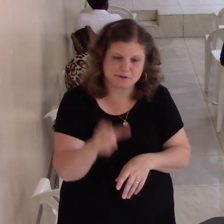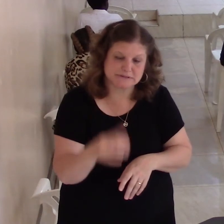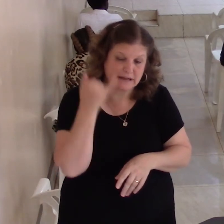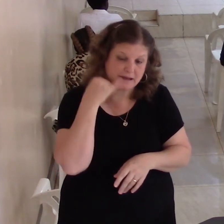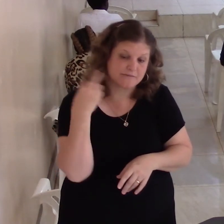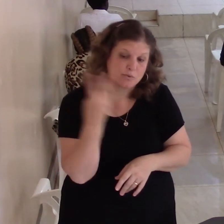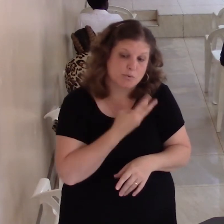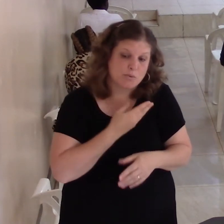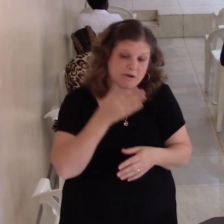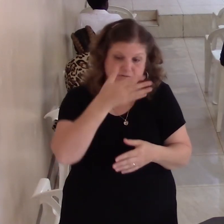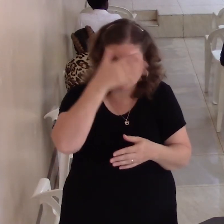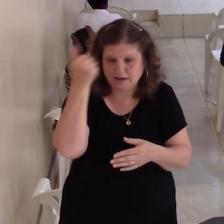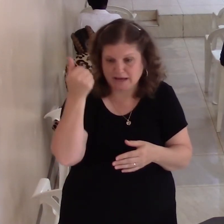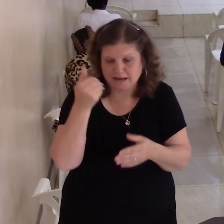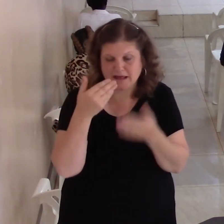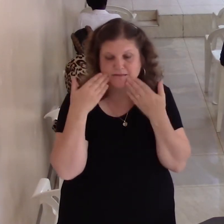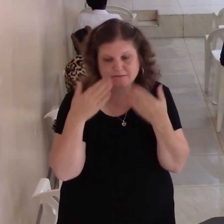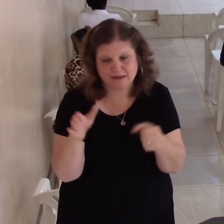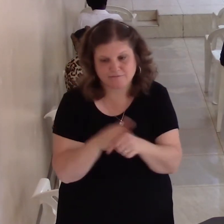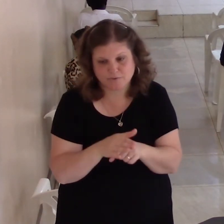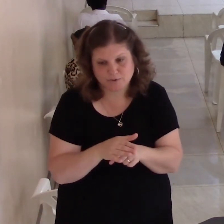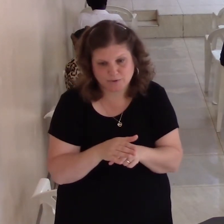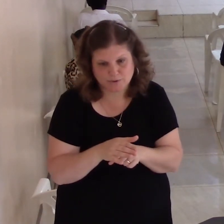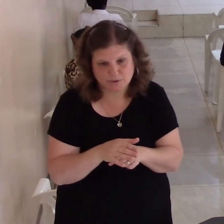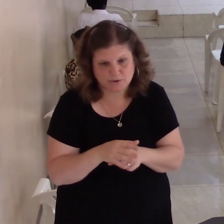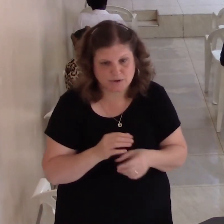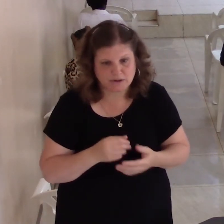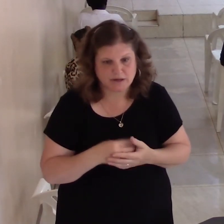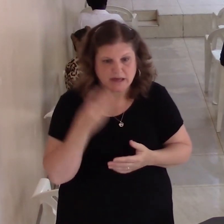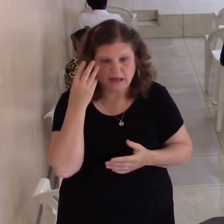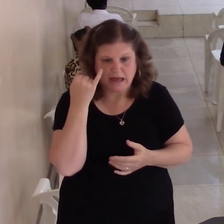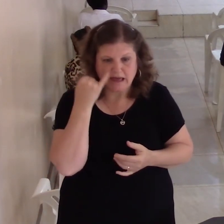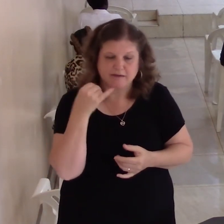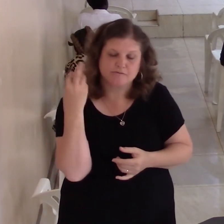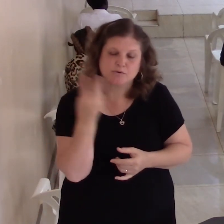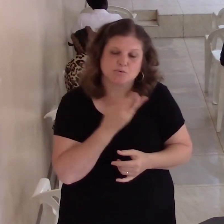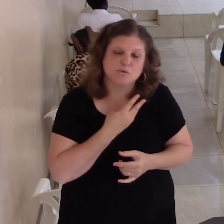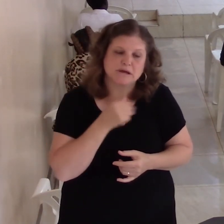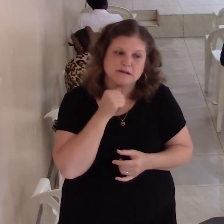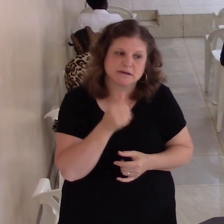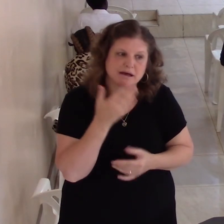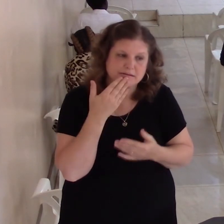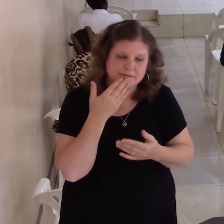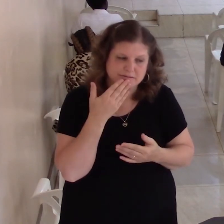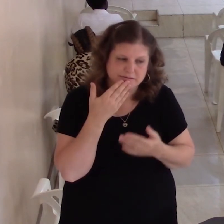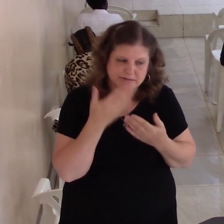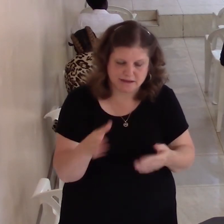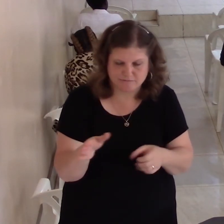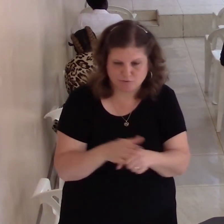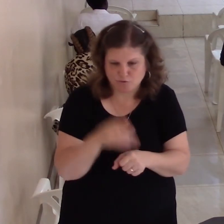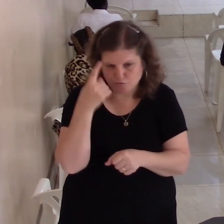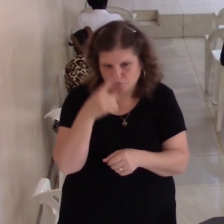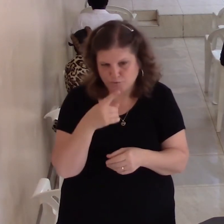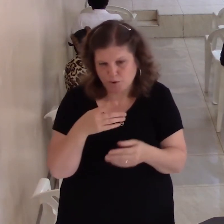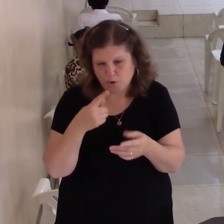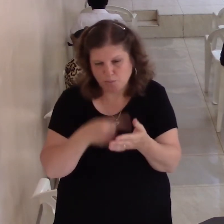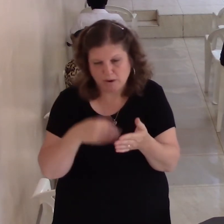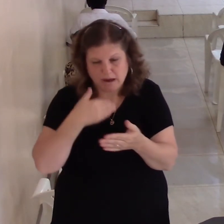if we don't appreciate the goodness of God and even what others have done for us we would become